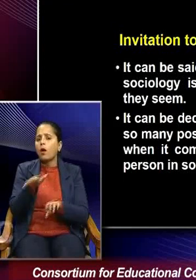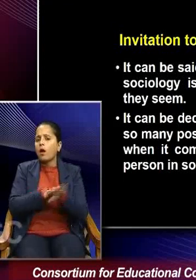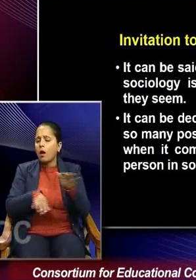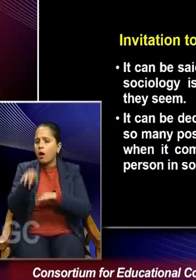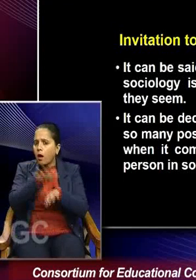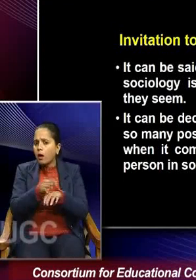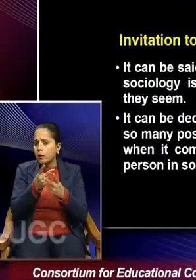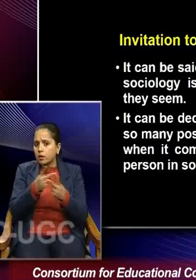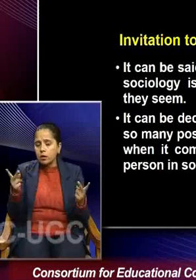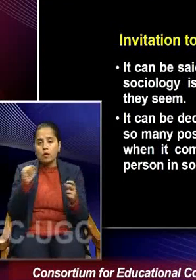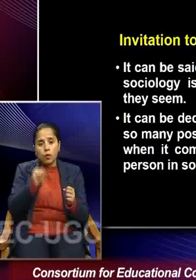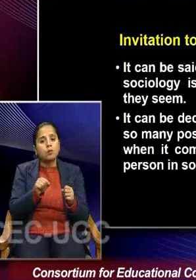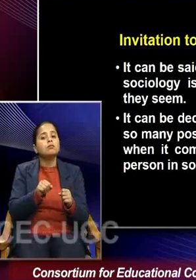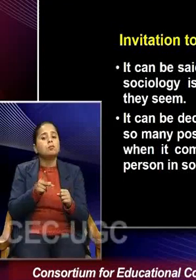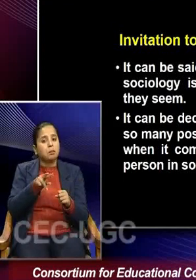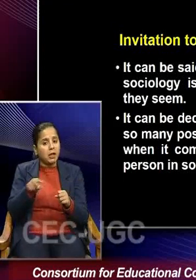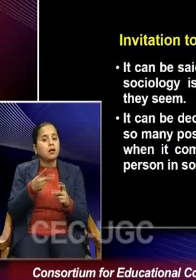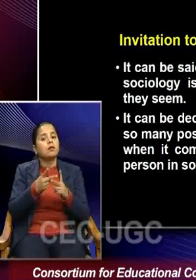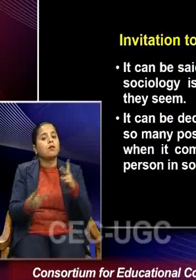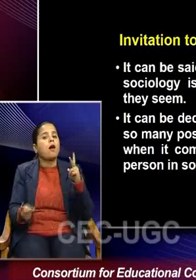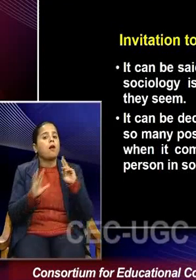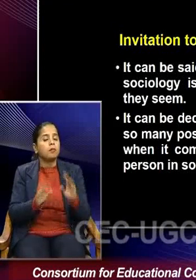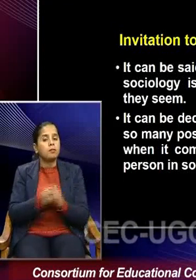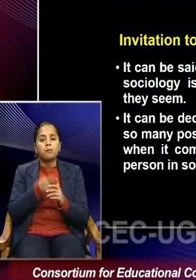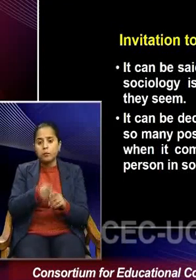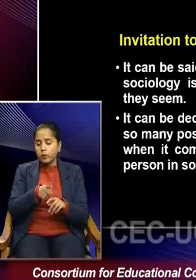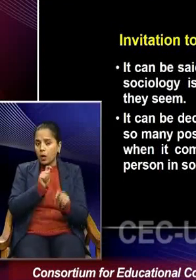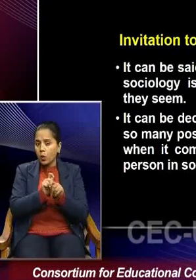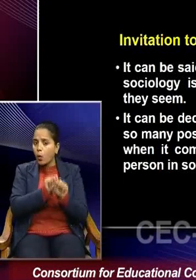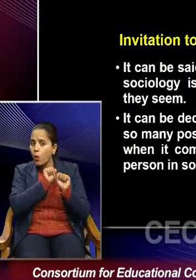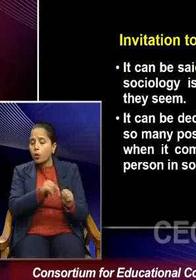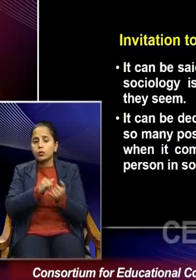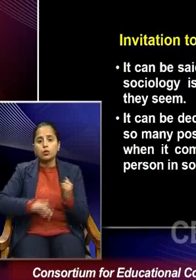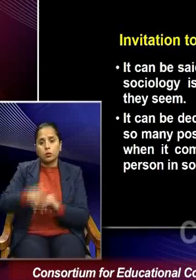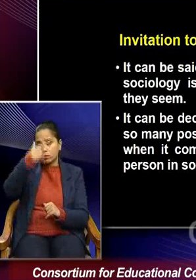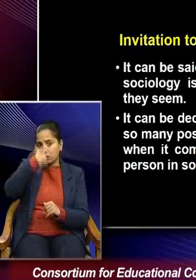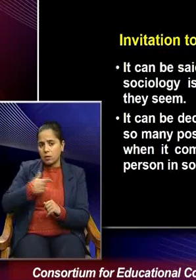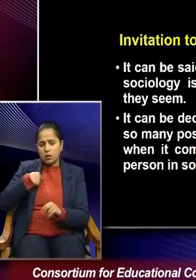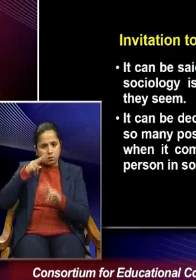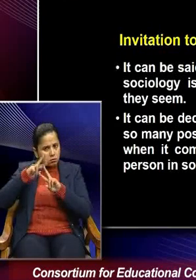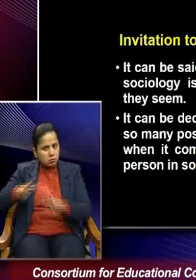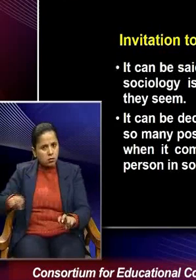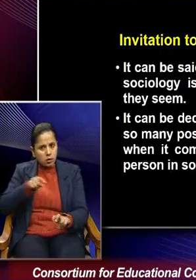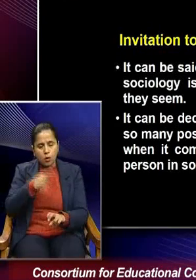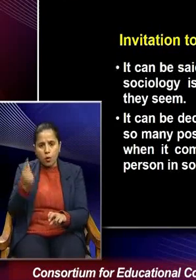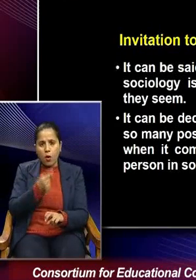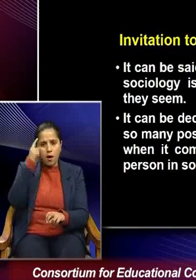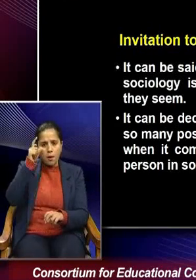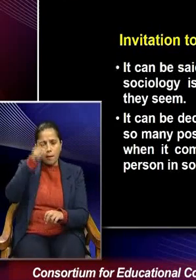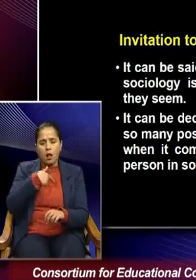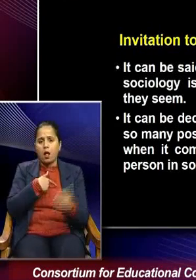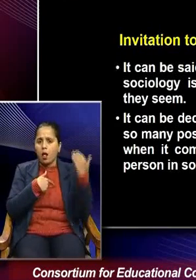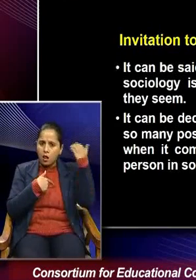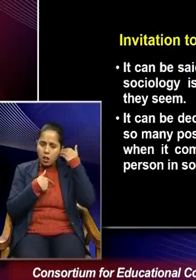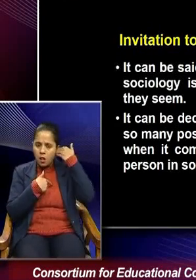with multiple meanings. The task of a sociologist is not to be deceived by what